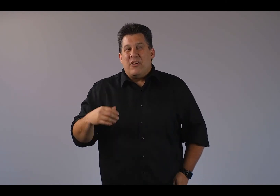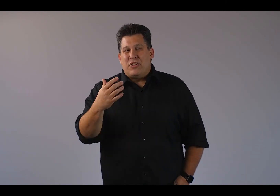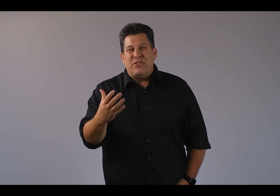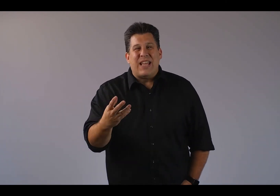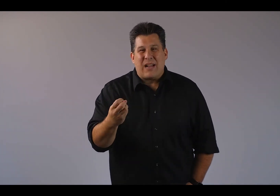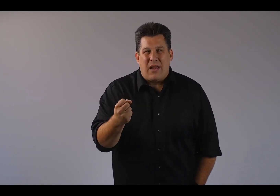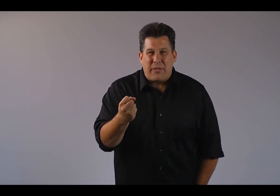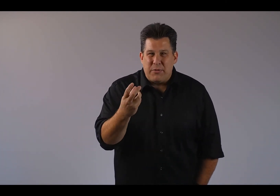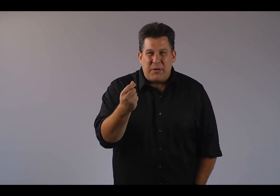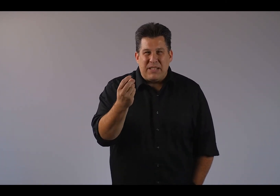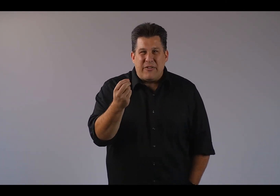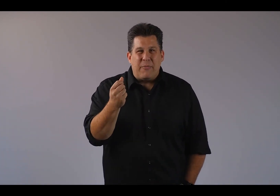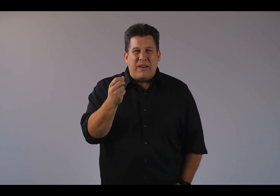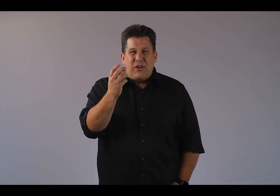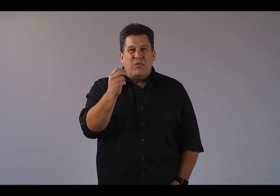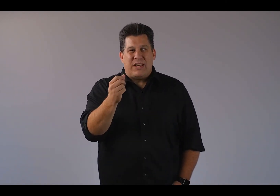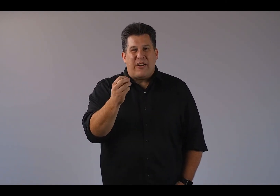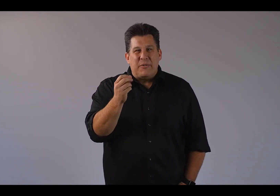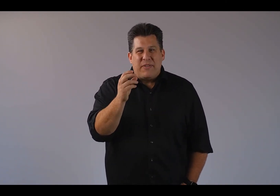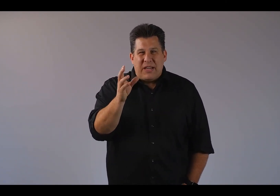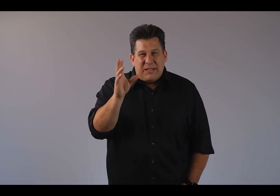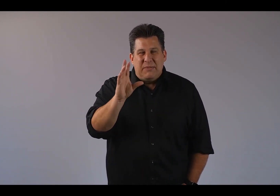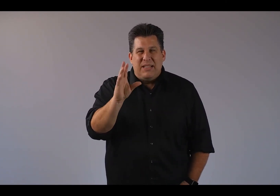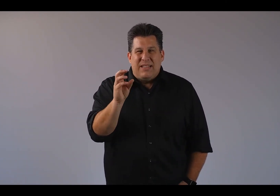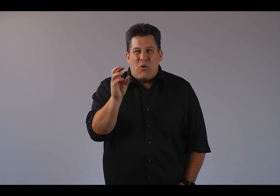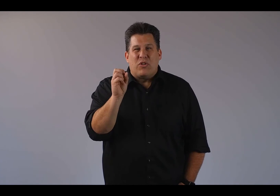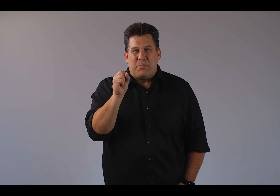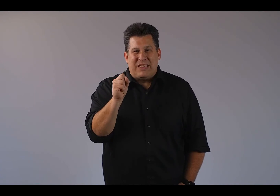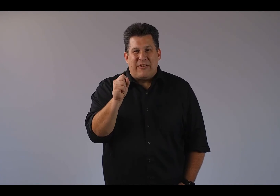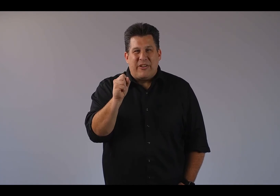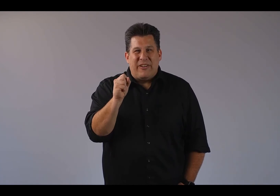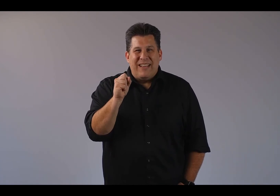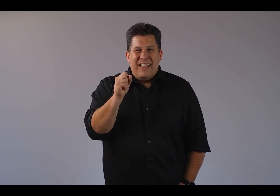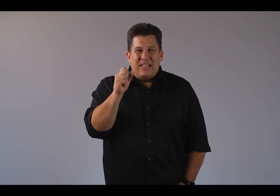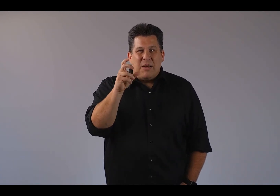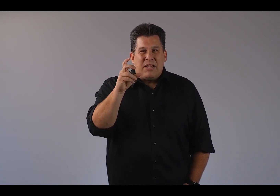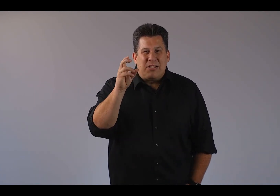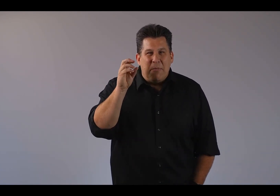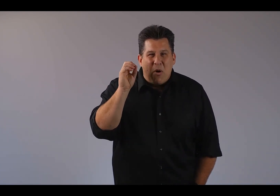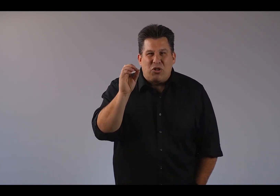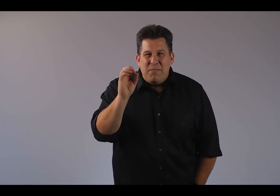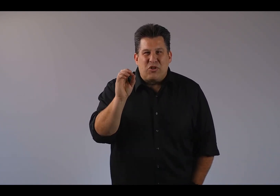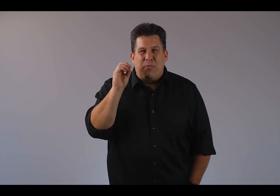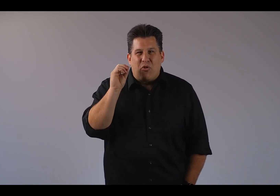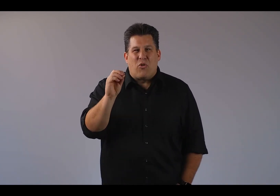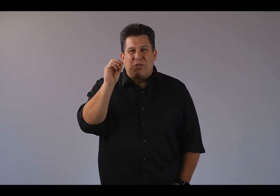also used sackcloth, which was a material made of goat's hair. was very coarse material. It's the most miserable, coarse,